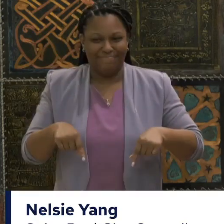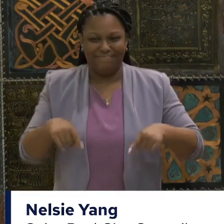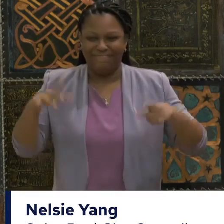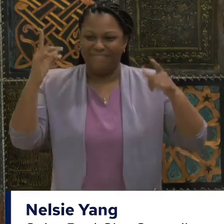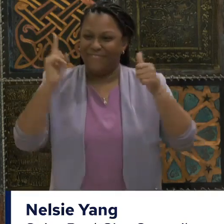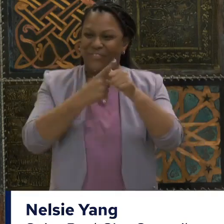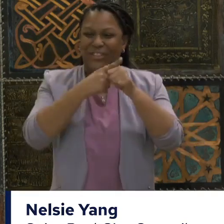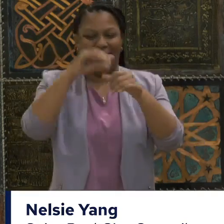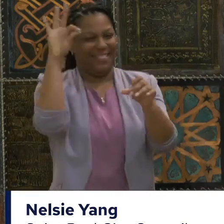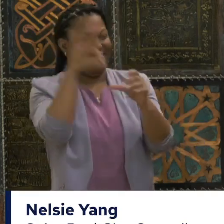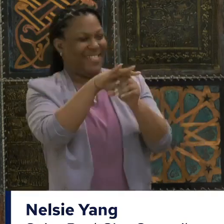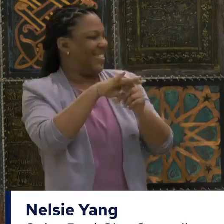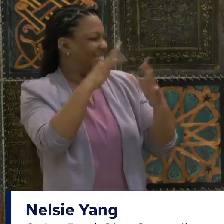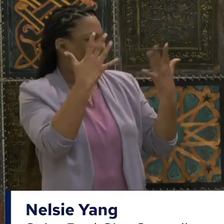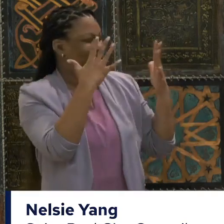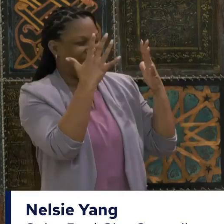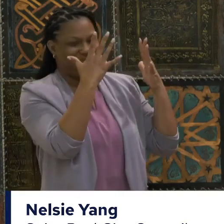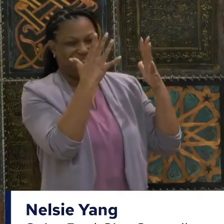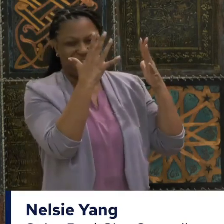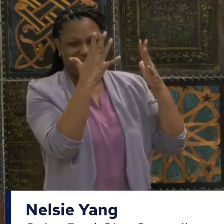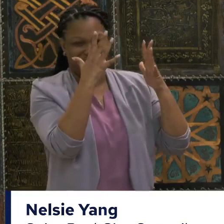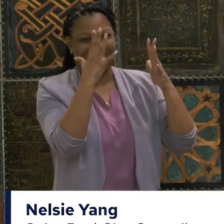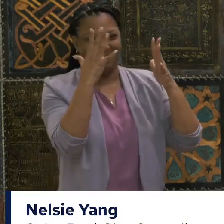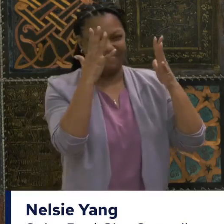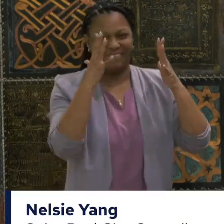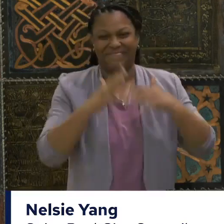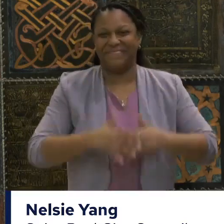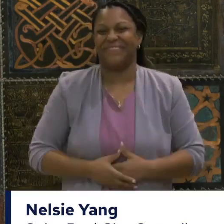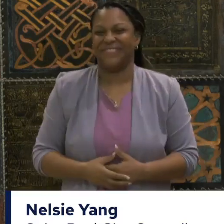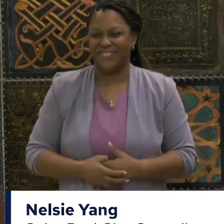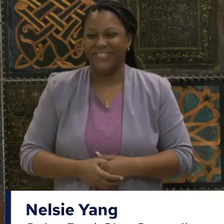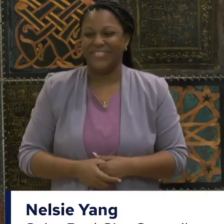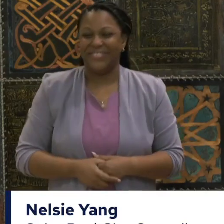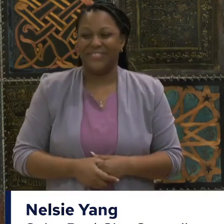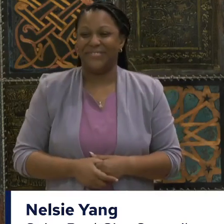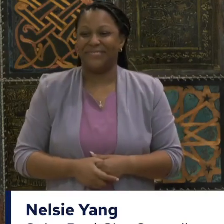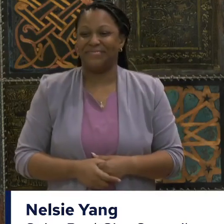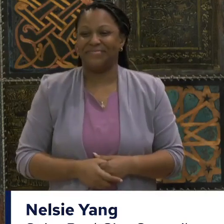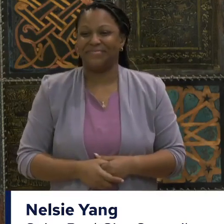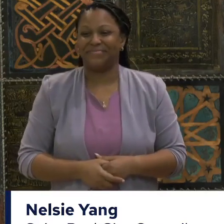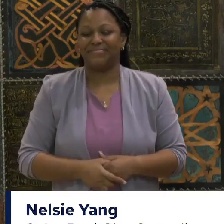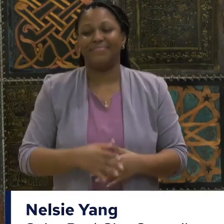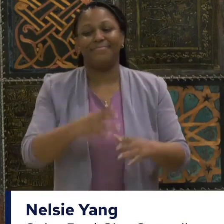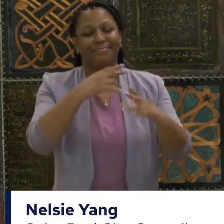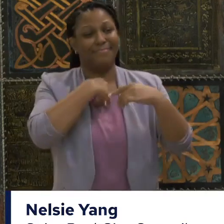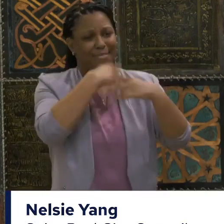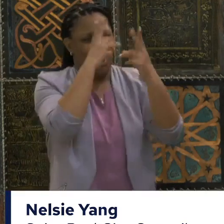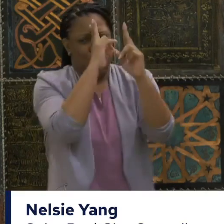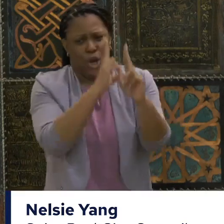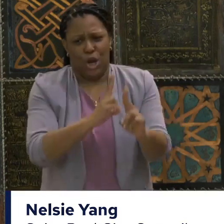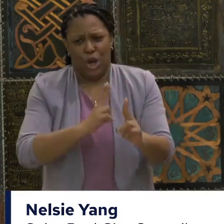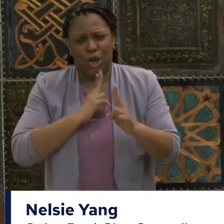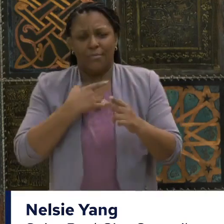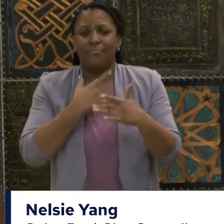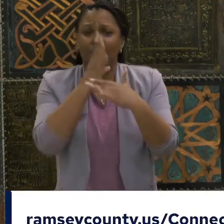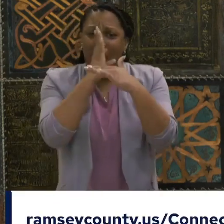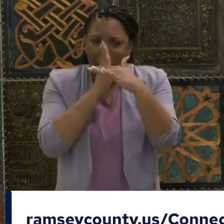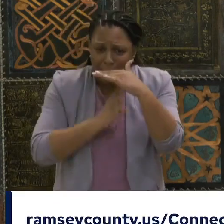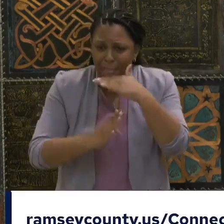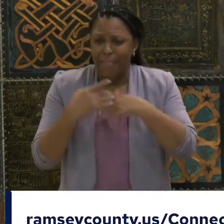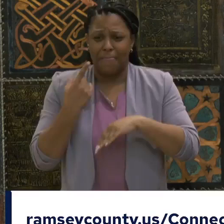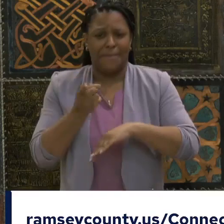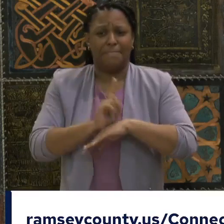which I'm so proud and honored and humbled by. And as I was sitting there, I actually,